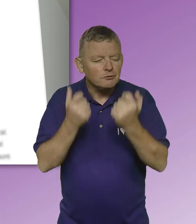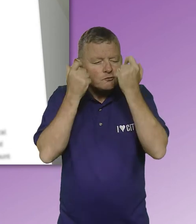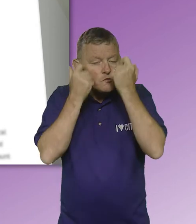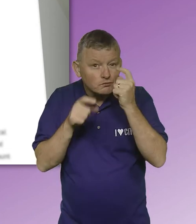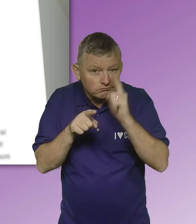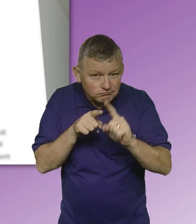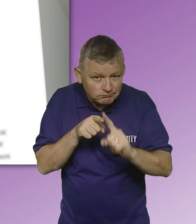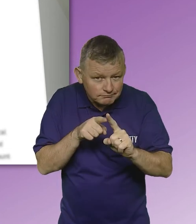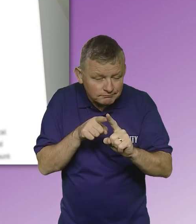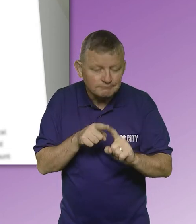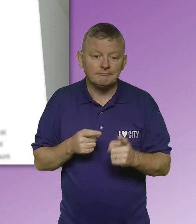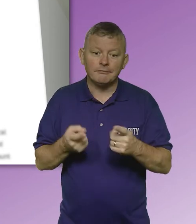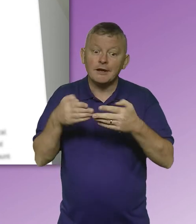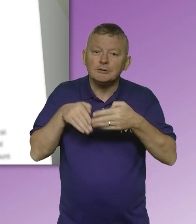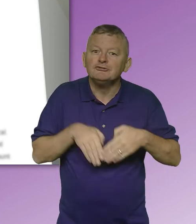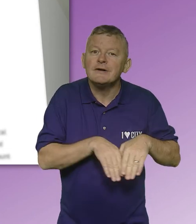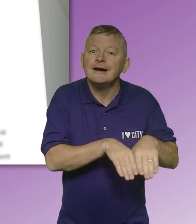and democracy.